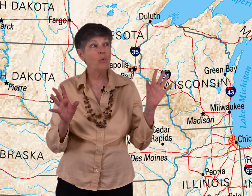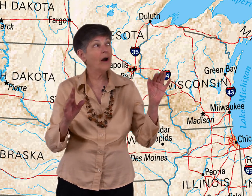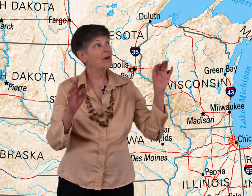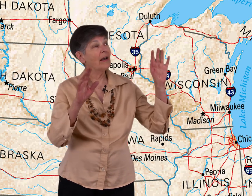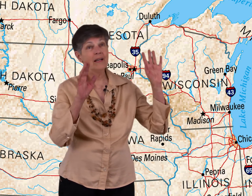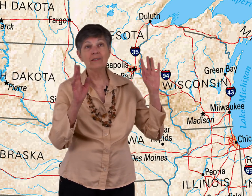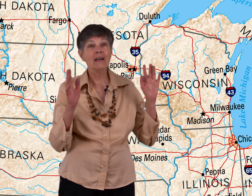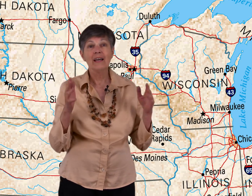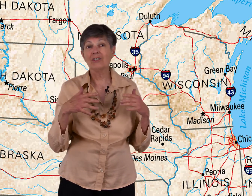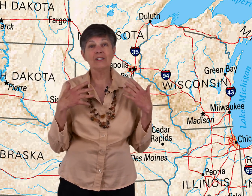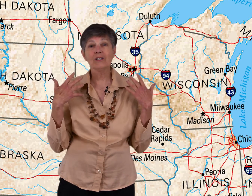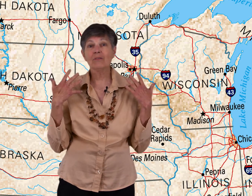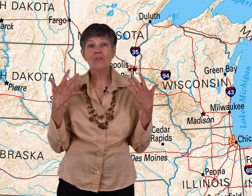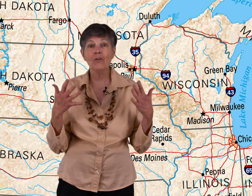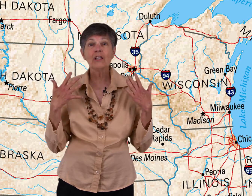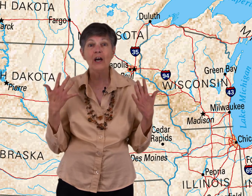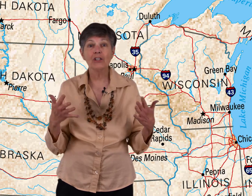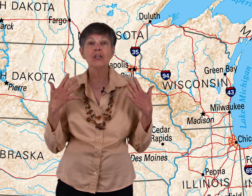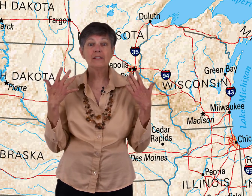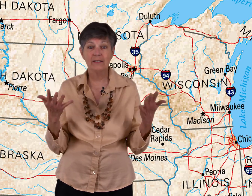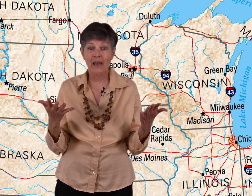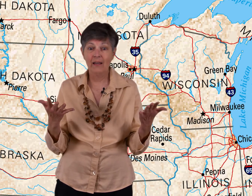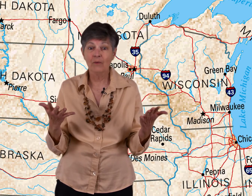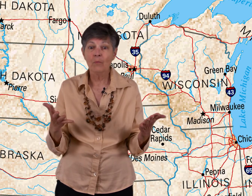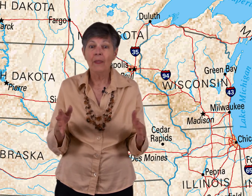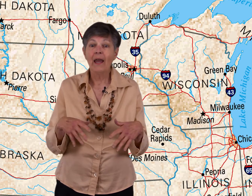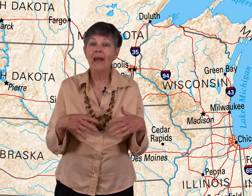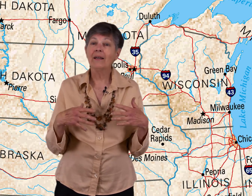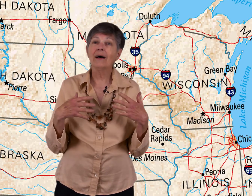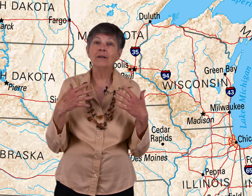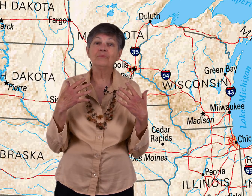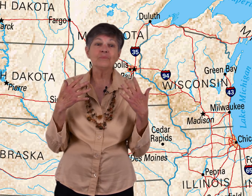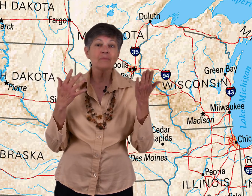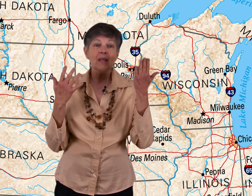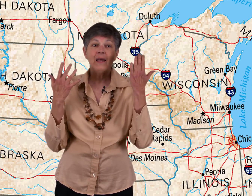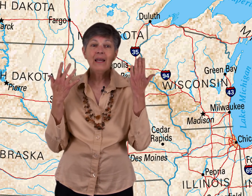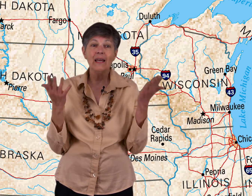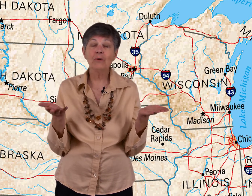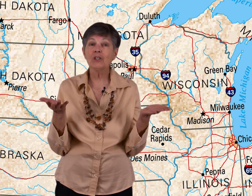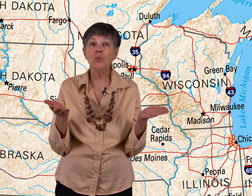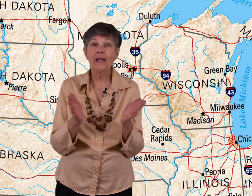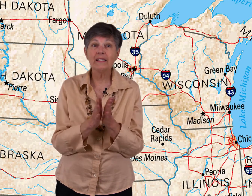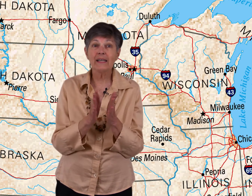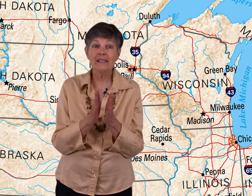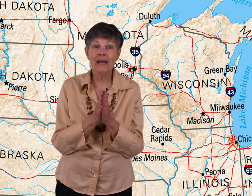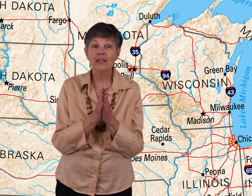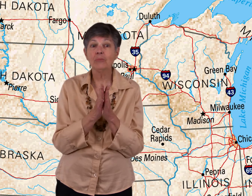water, and it's just this very lush state. And it was the 26th state to